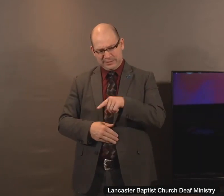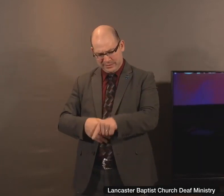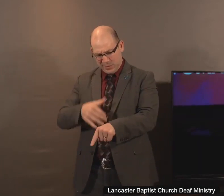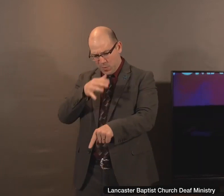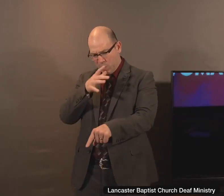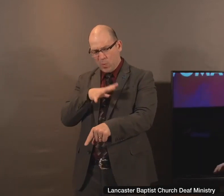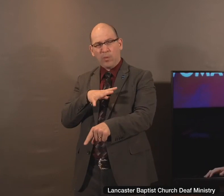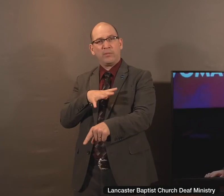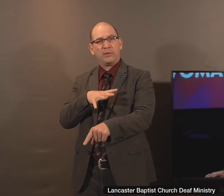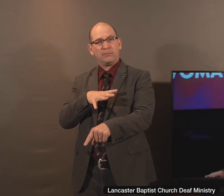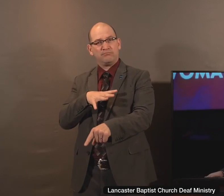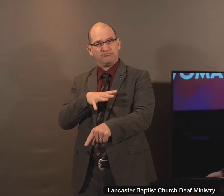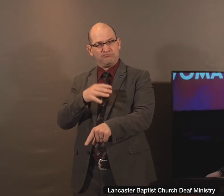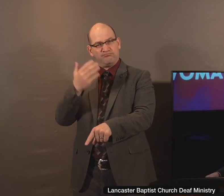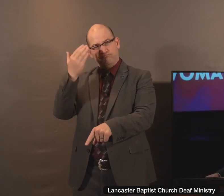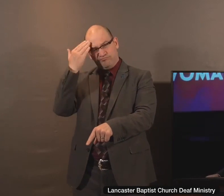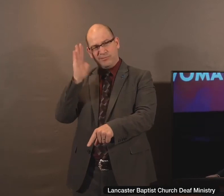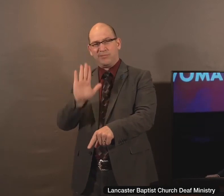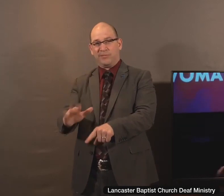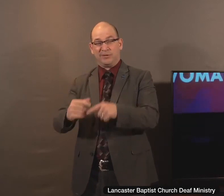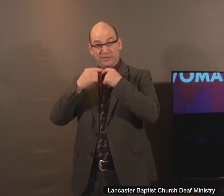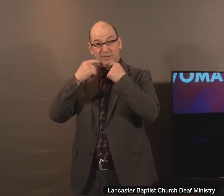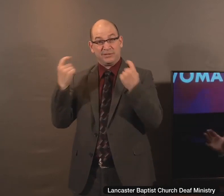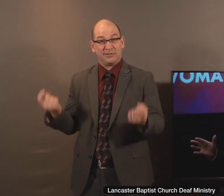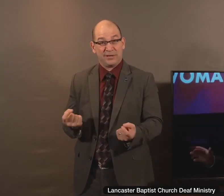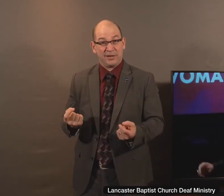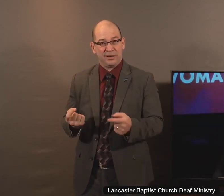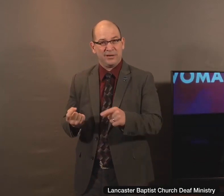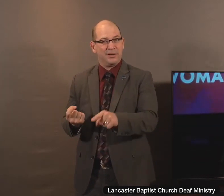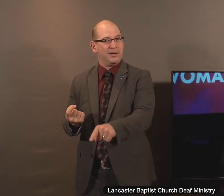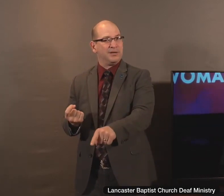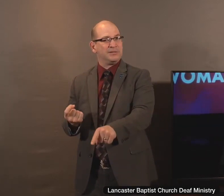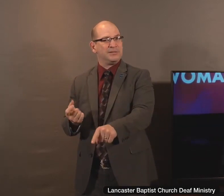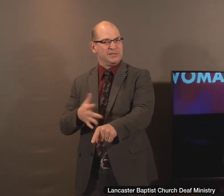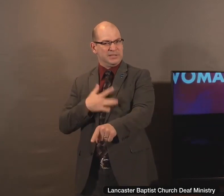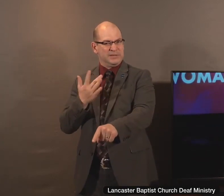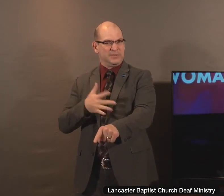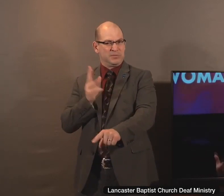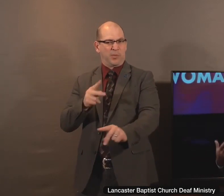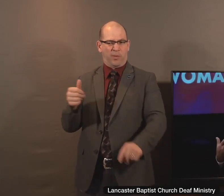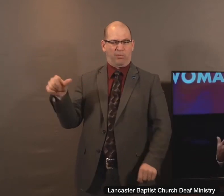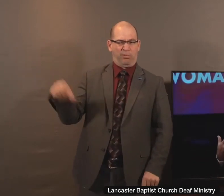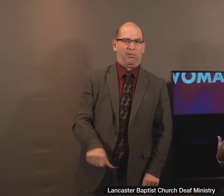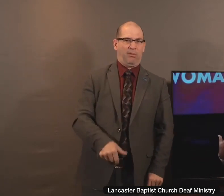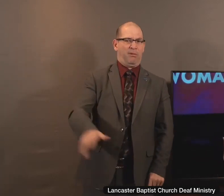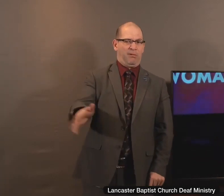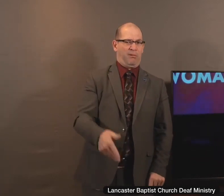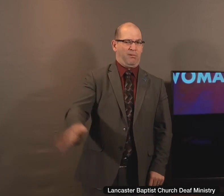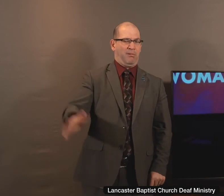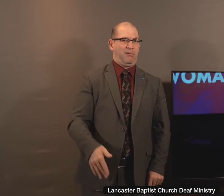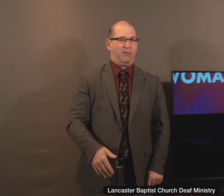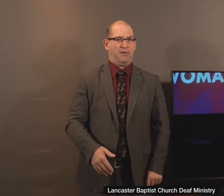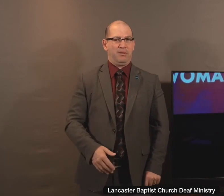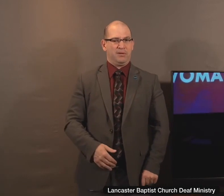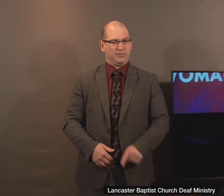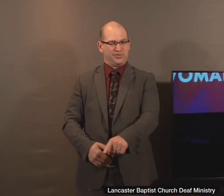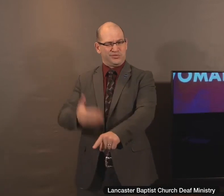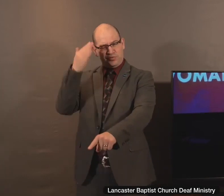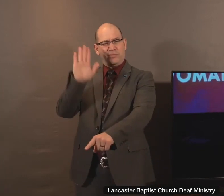well aware of her sin, who was not really wanted at the party, this woman that knew she was a sinner coming in,